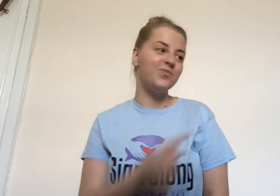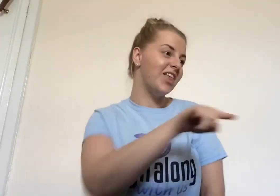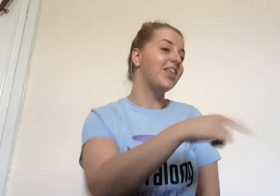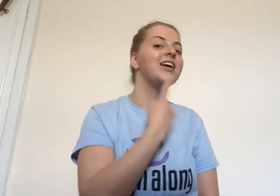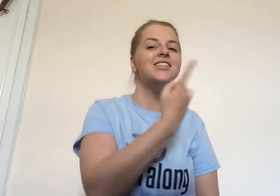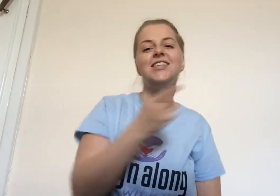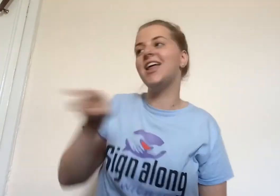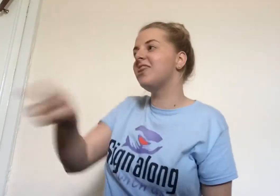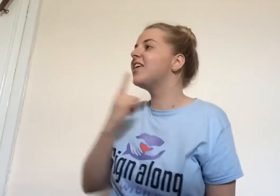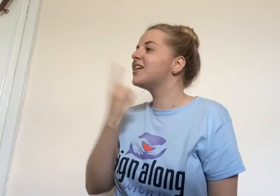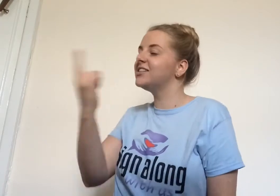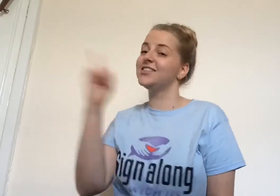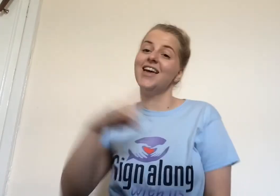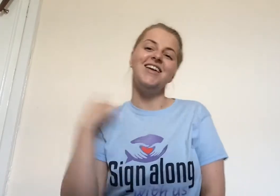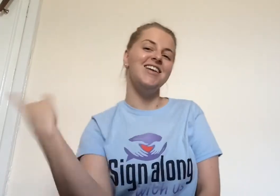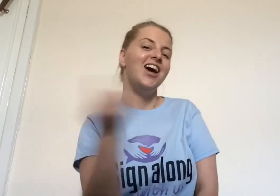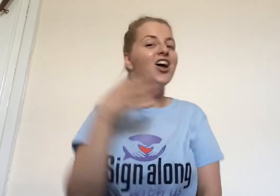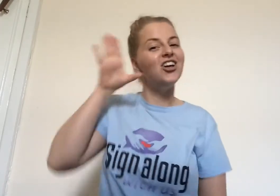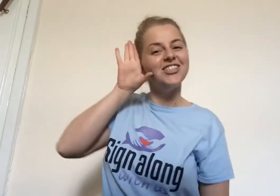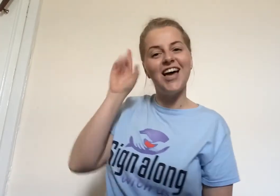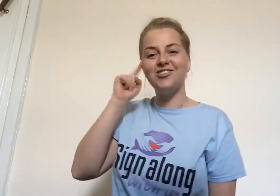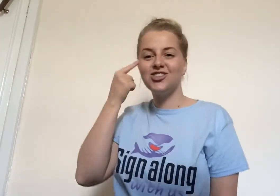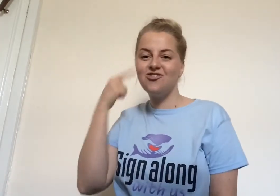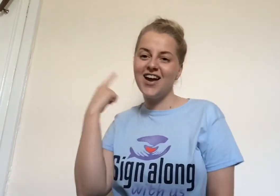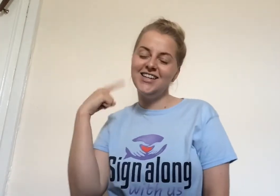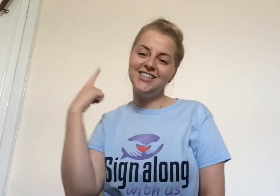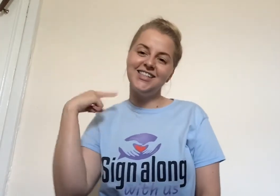We'll all around the